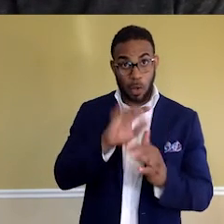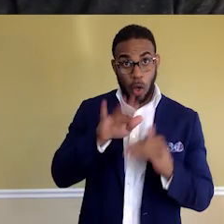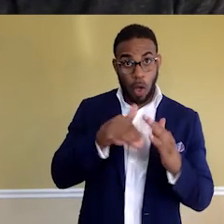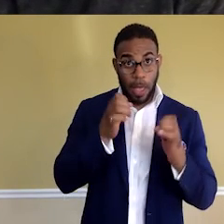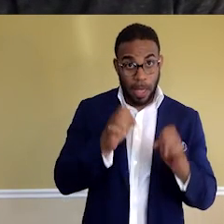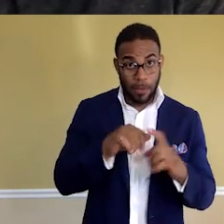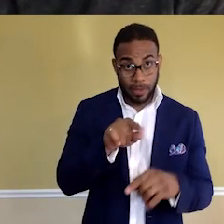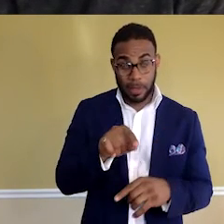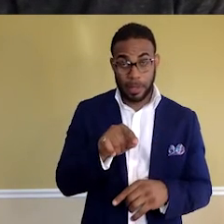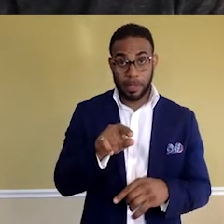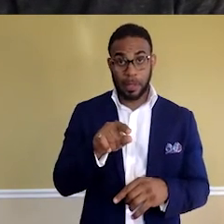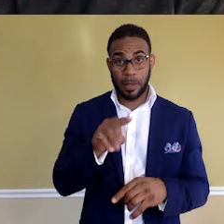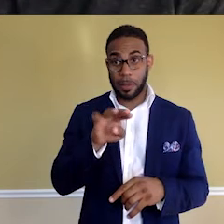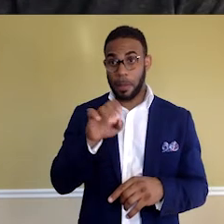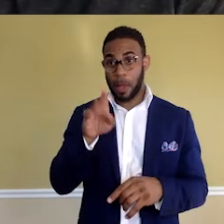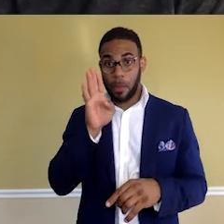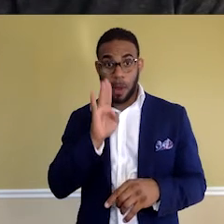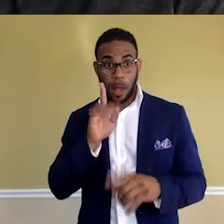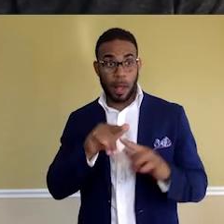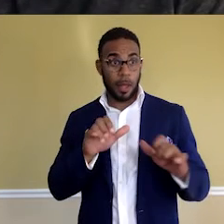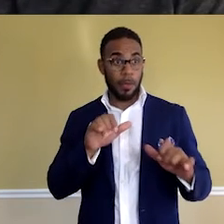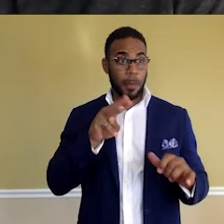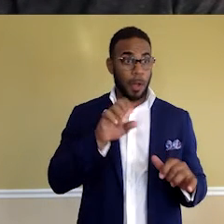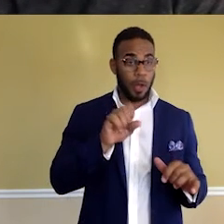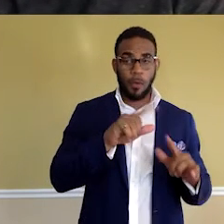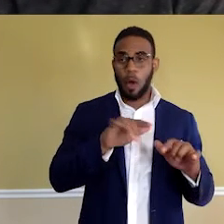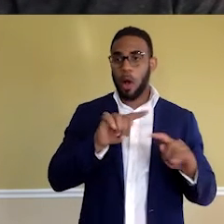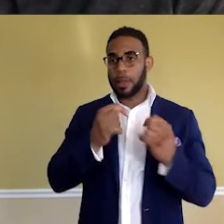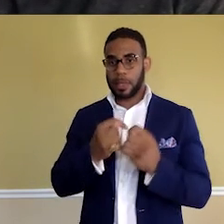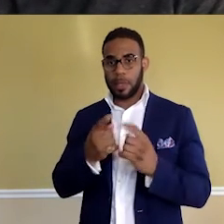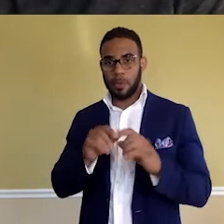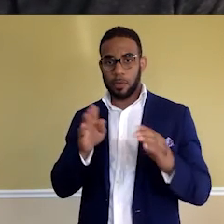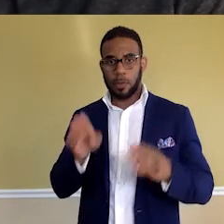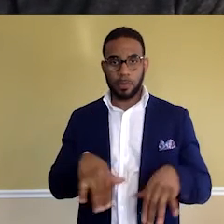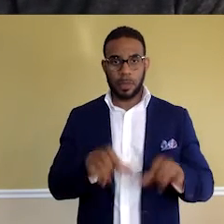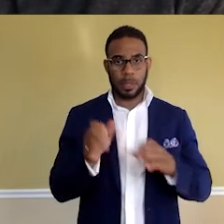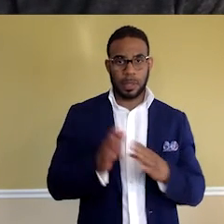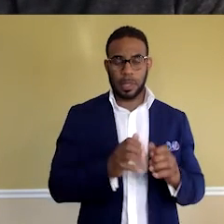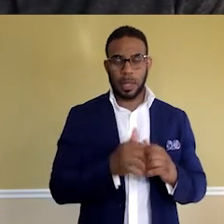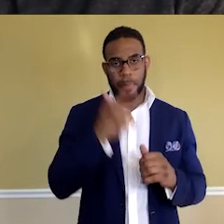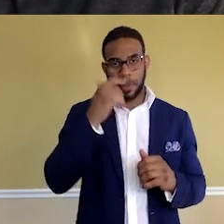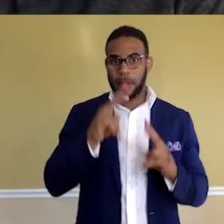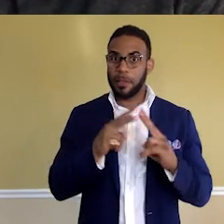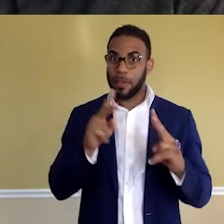this, Michael Brown, the guys from Microsoft, and all the team for putting this together, because it's very necessary.